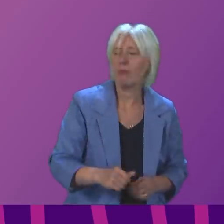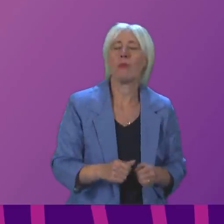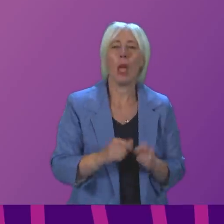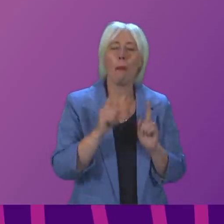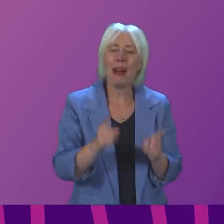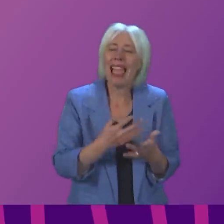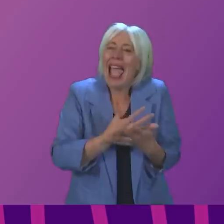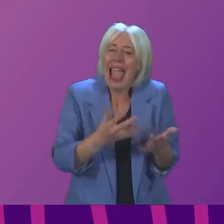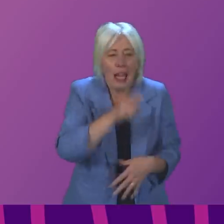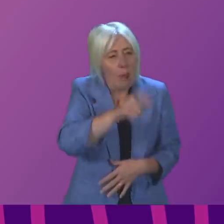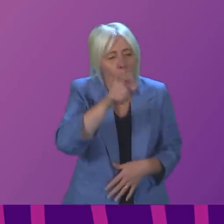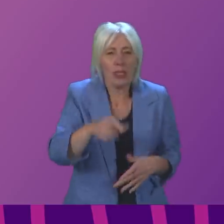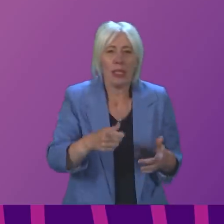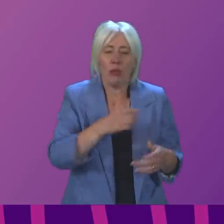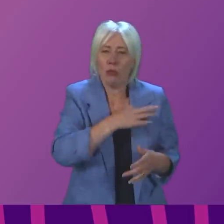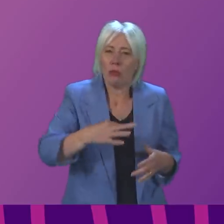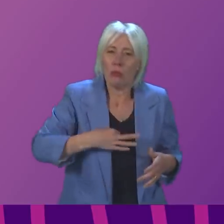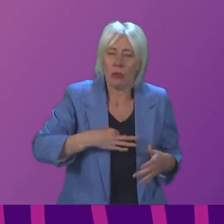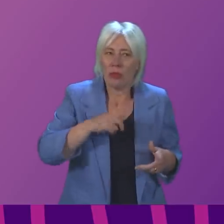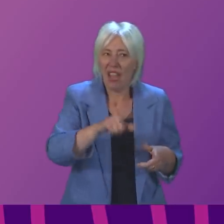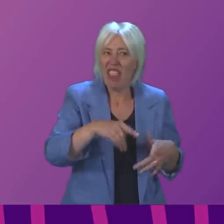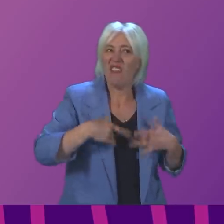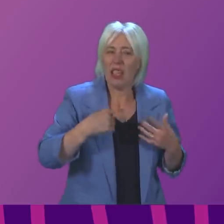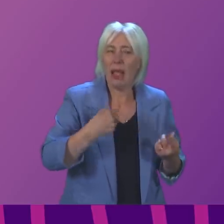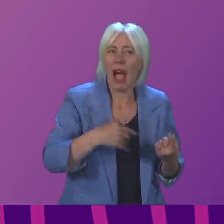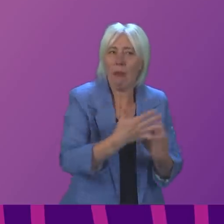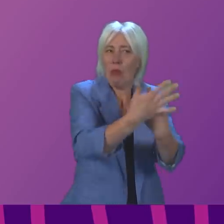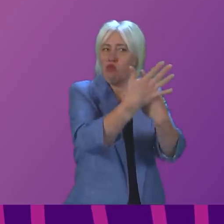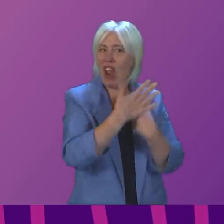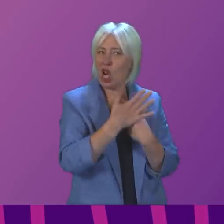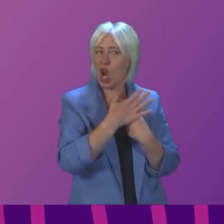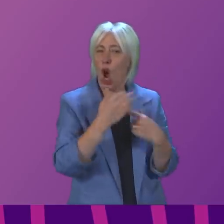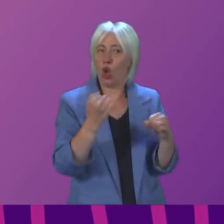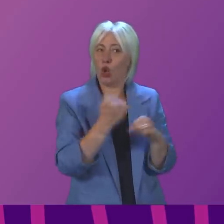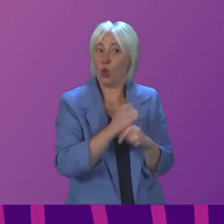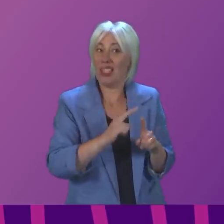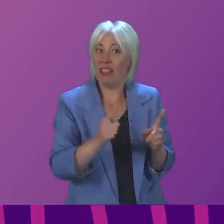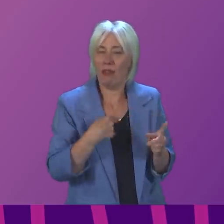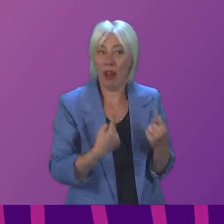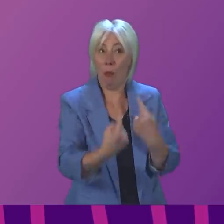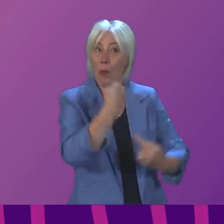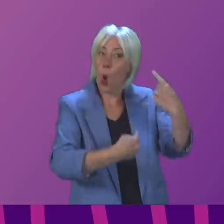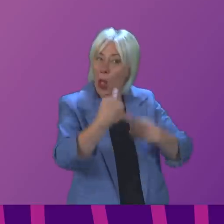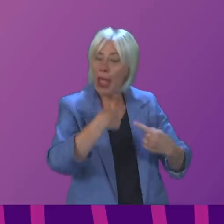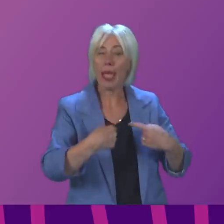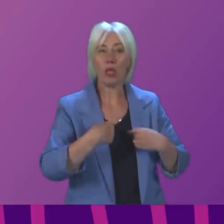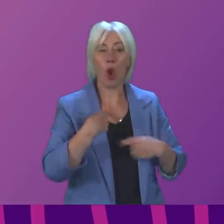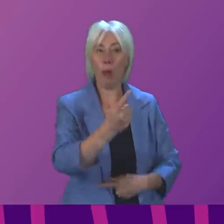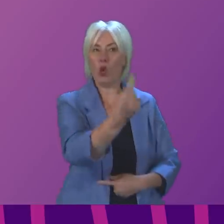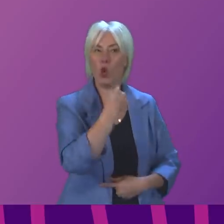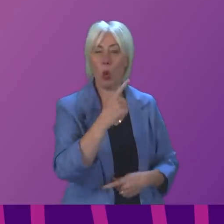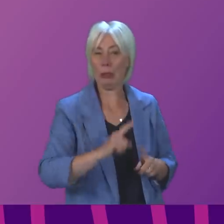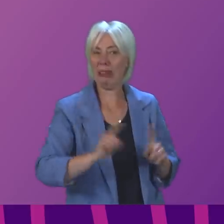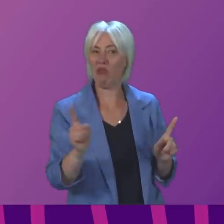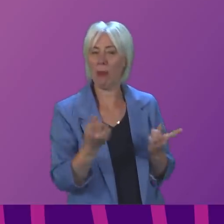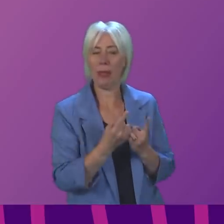if any clinician considers that they are being pressurised to do something different, bullied into doing something different or told to do something